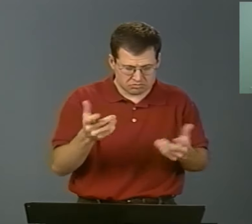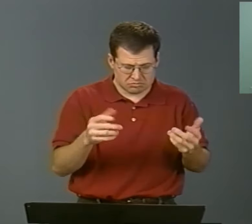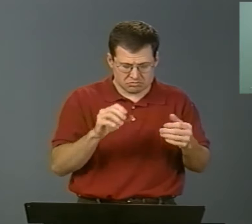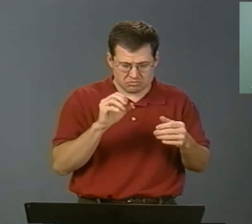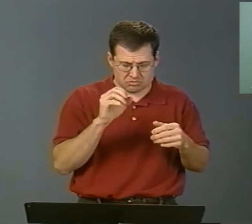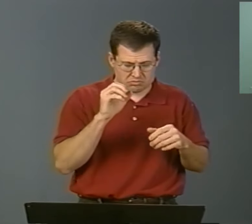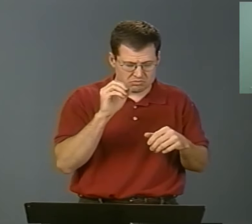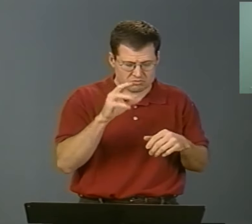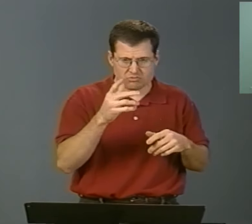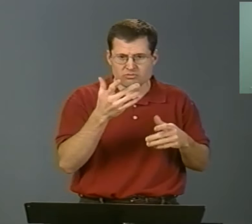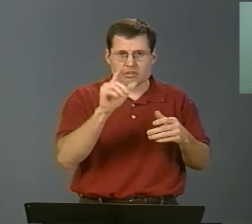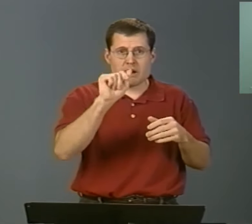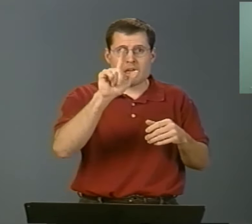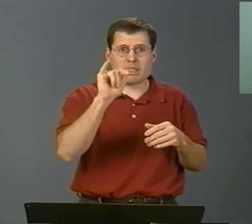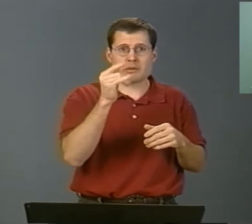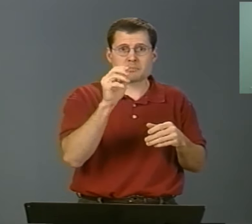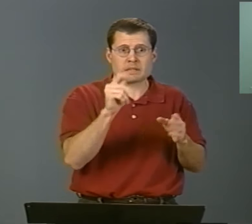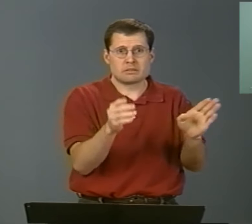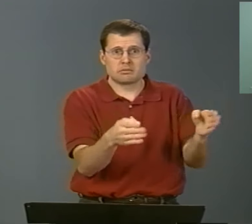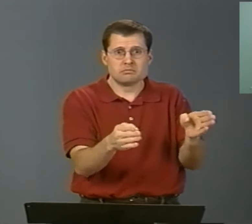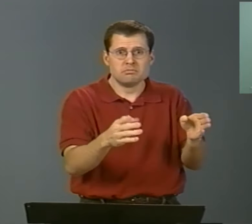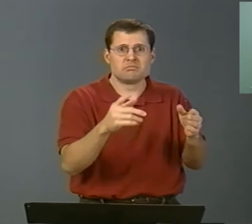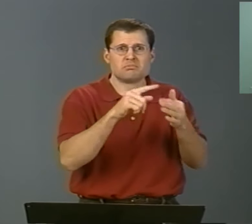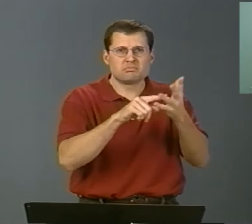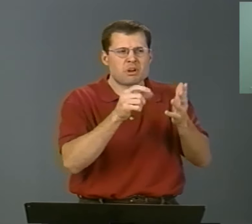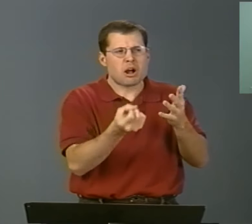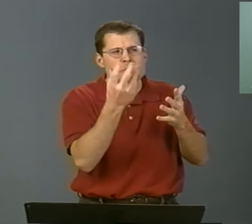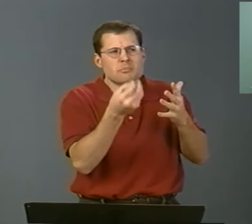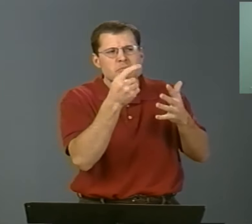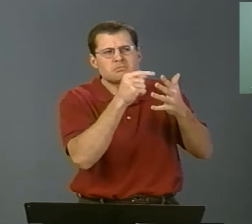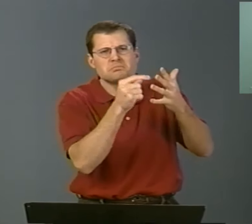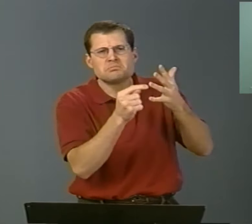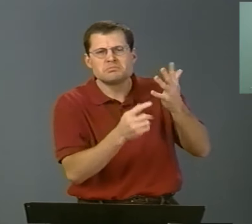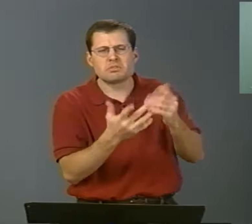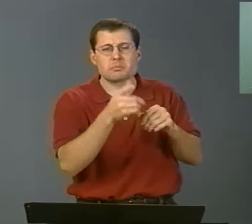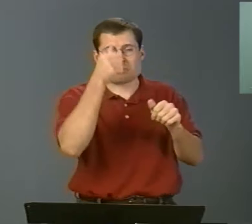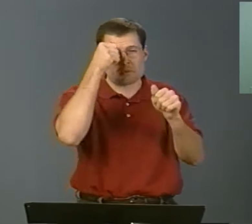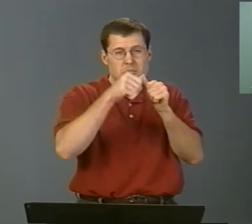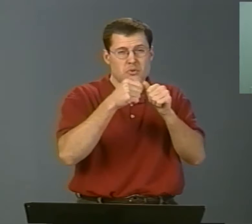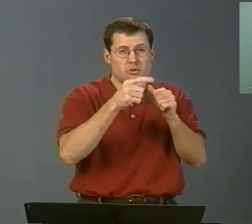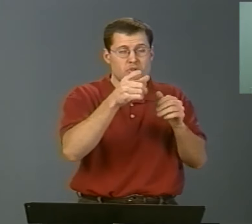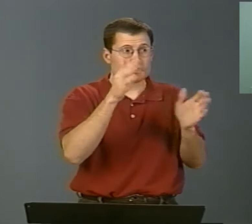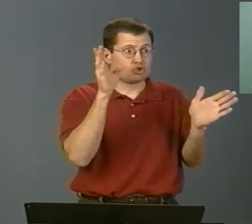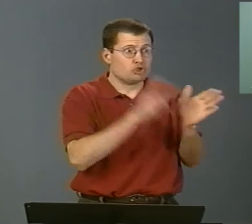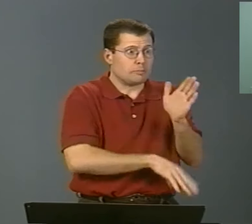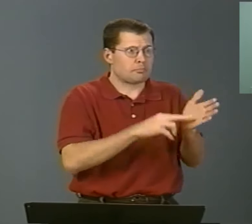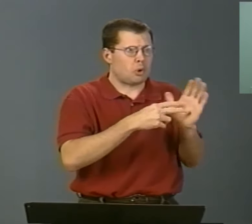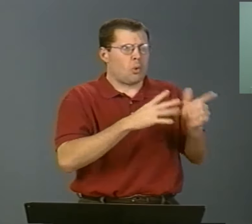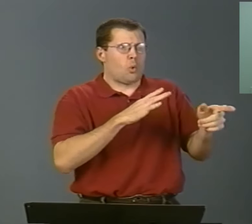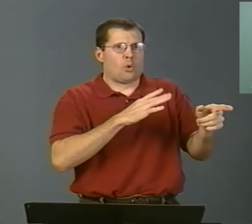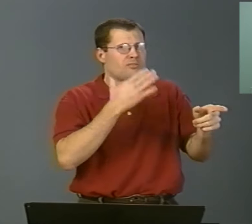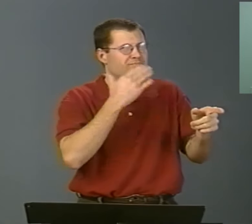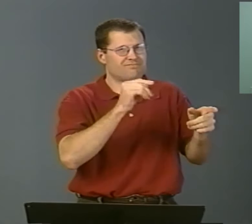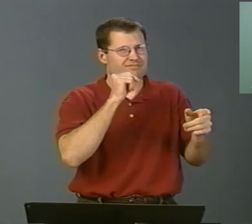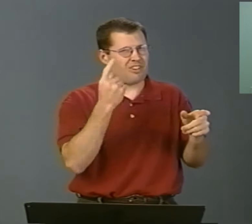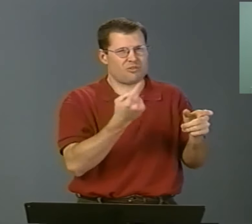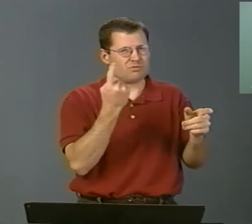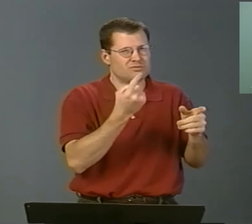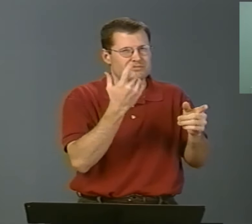or a tire rotation or a tire alignment. Those different things. And